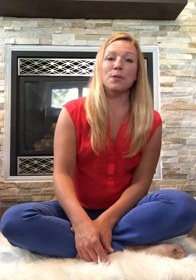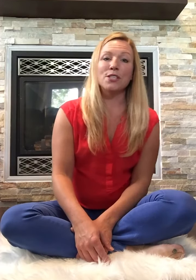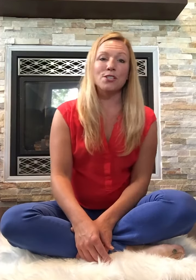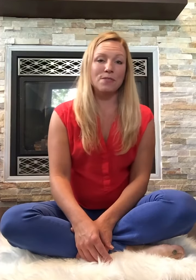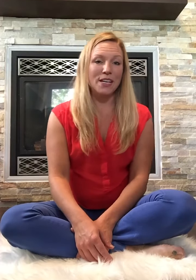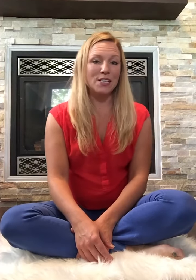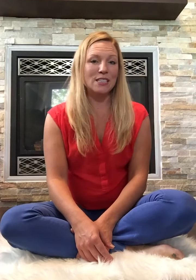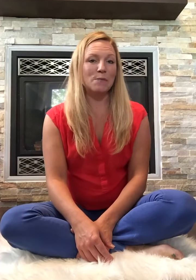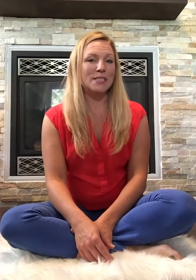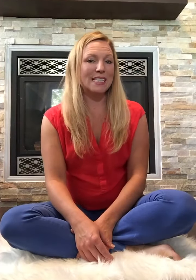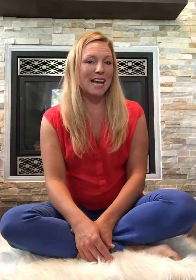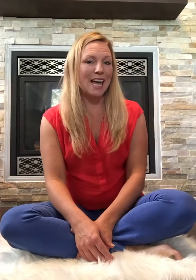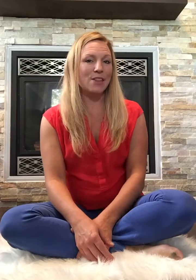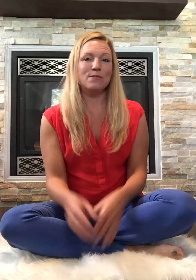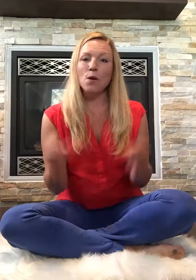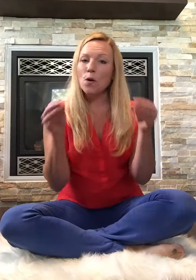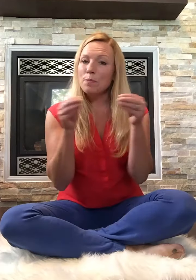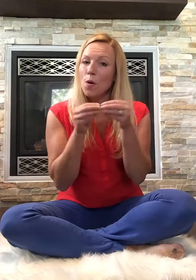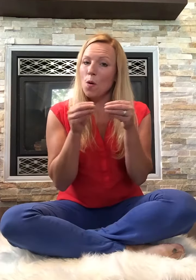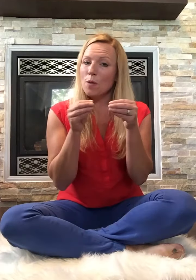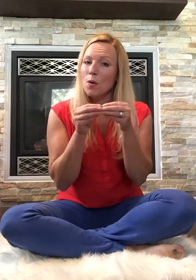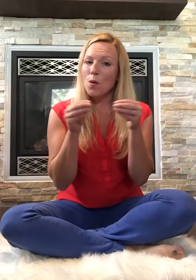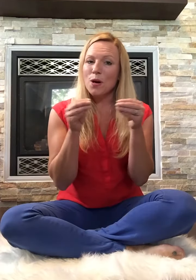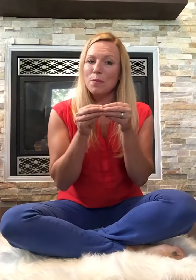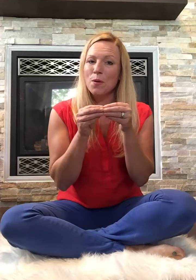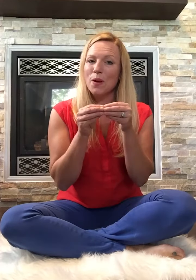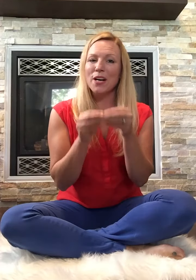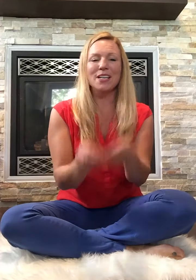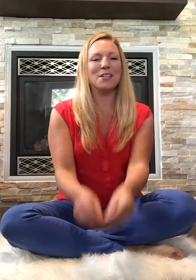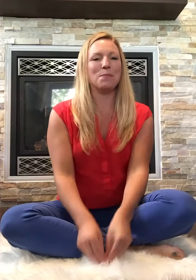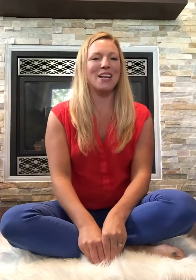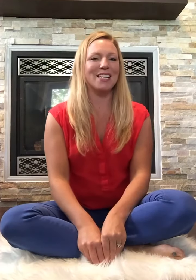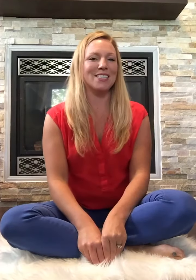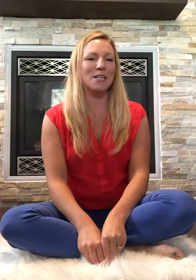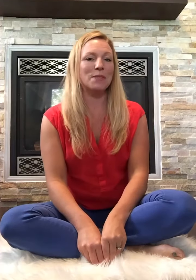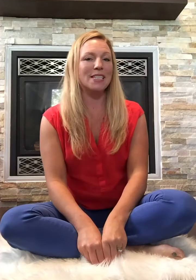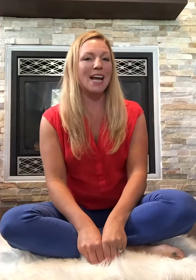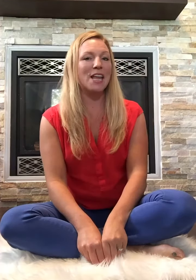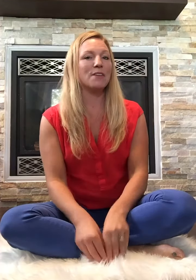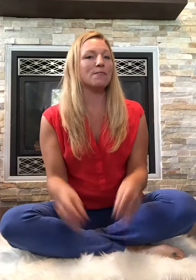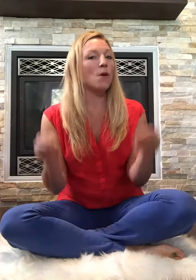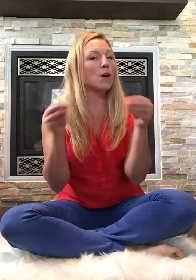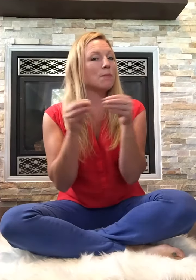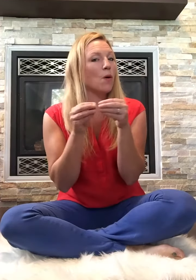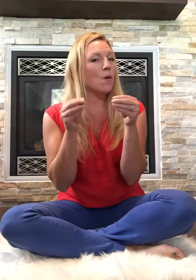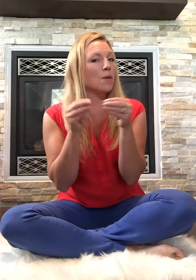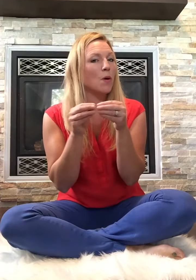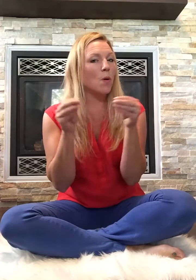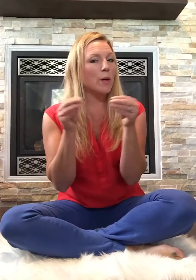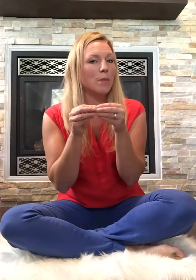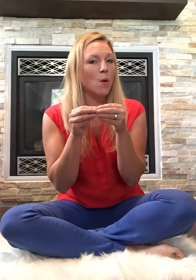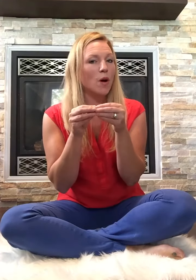Put your fingertips together for more, more, more, your fingertips together for more, more, more.